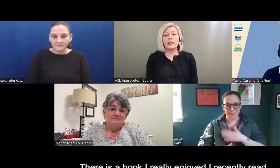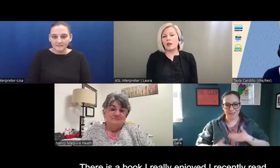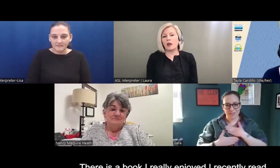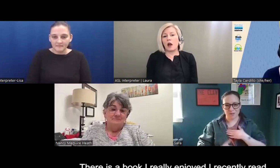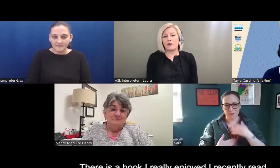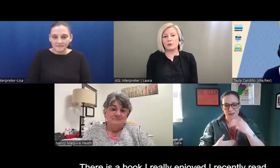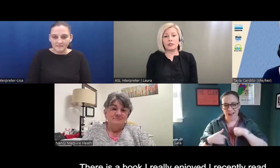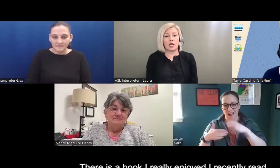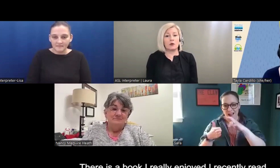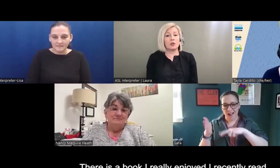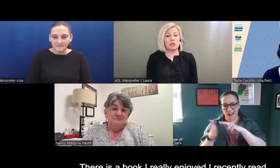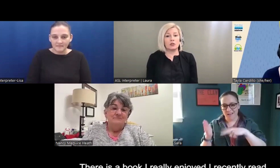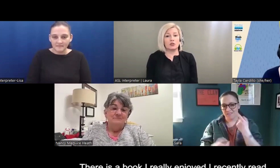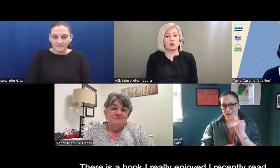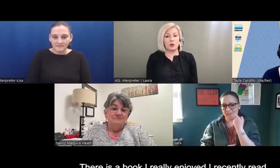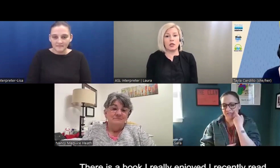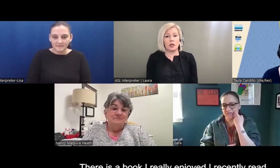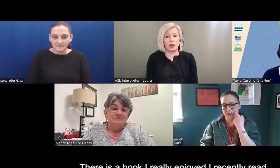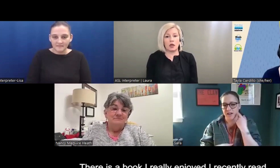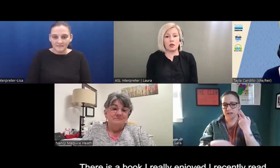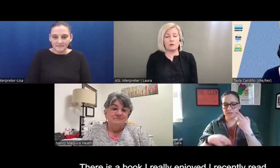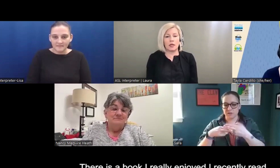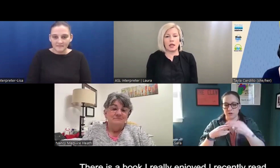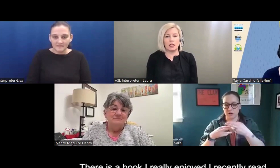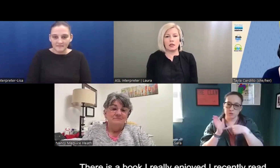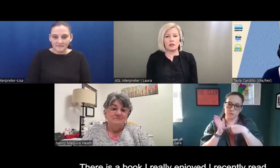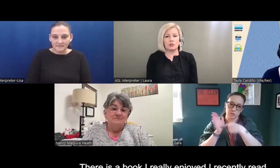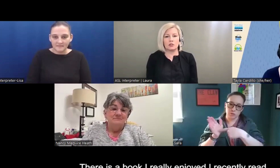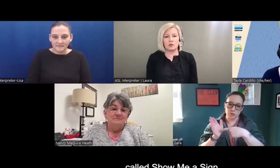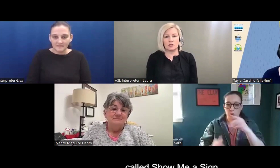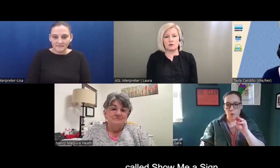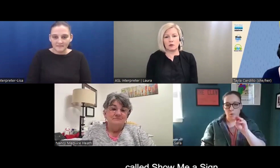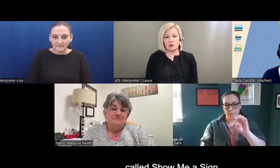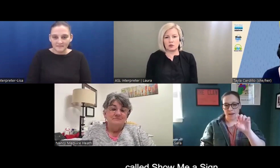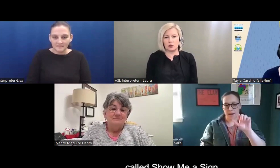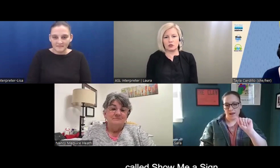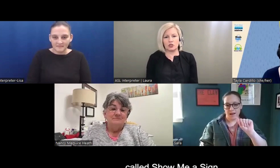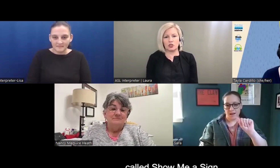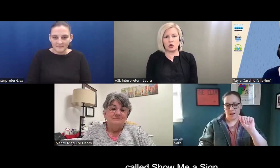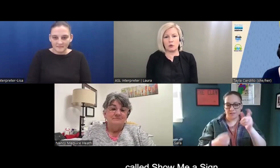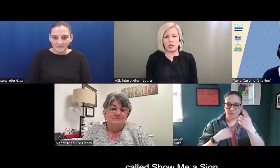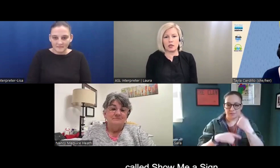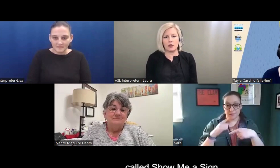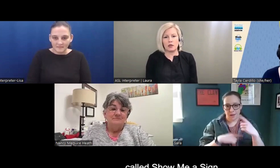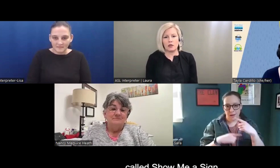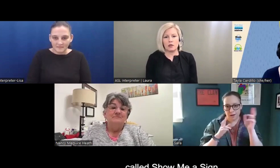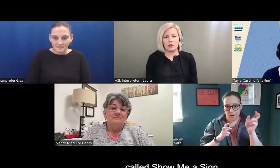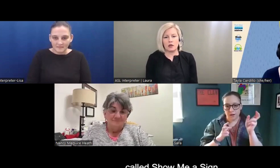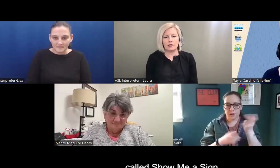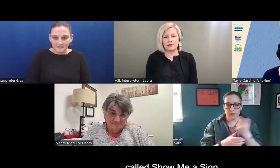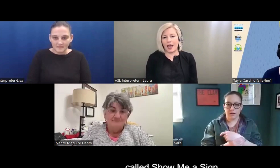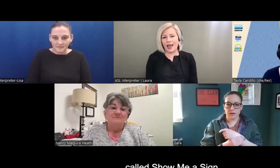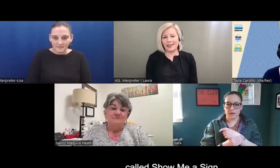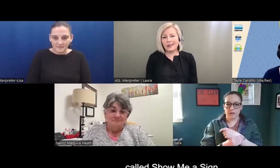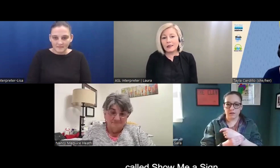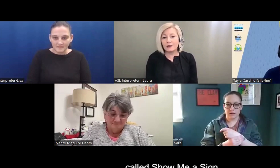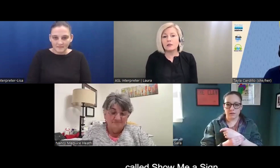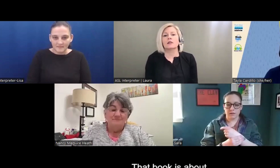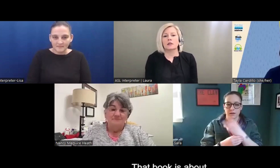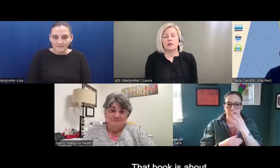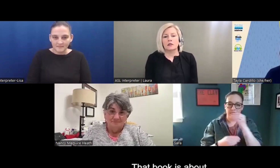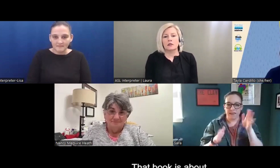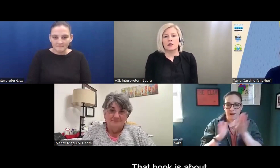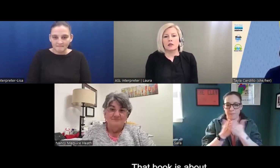One young author's book that I really enjoyed, that I just recently read, was called Show Me a Sign.